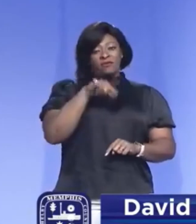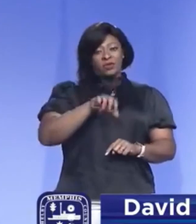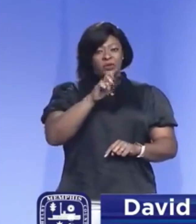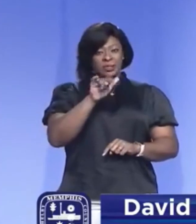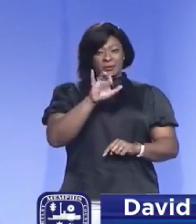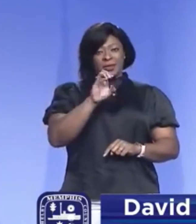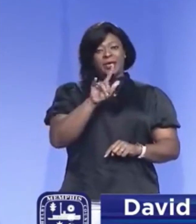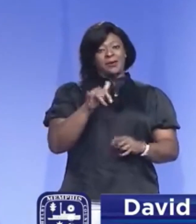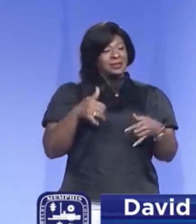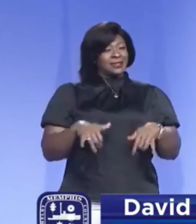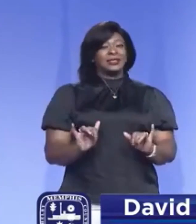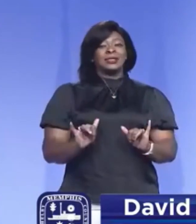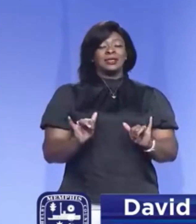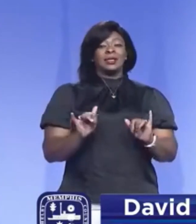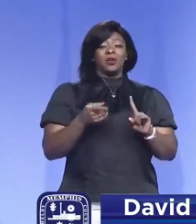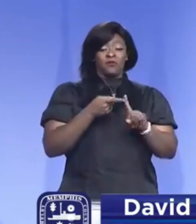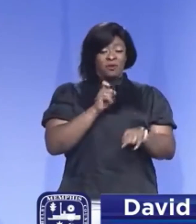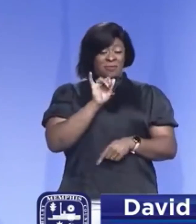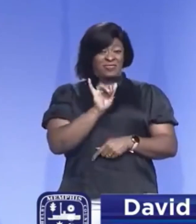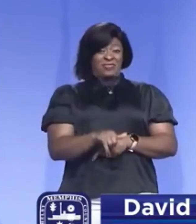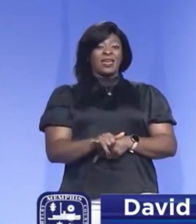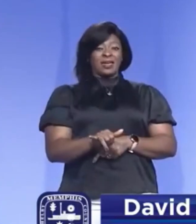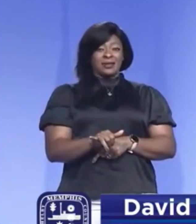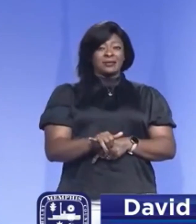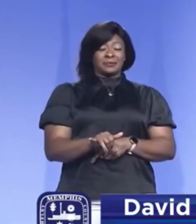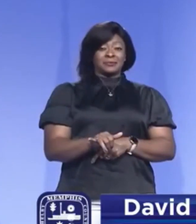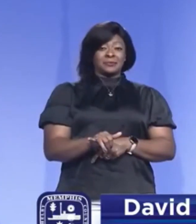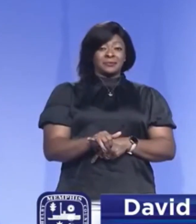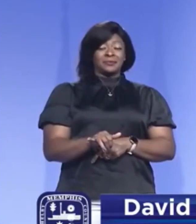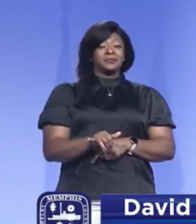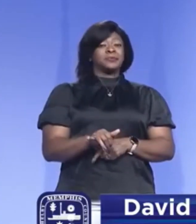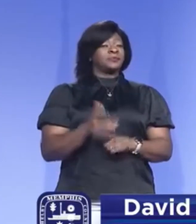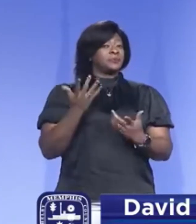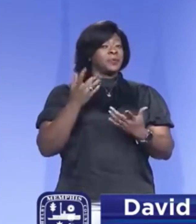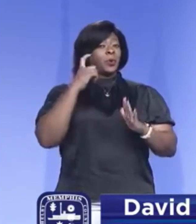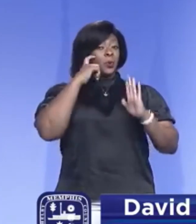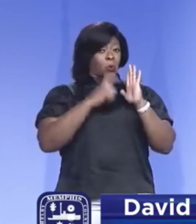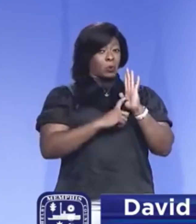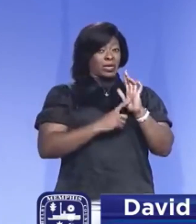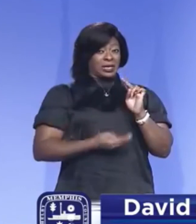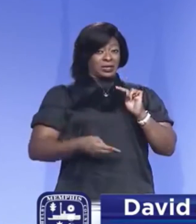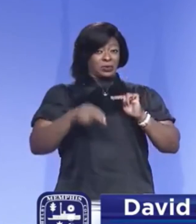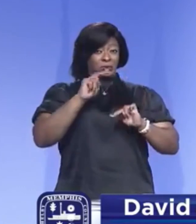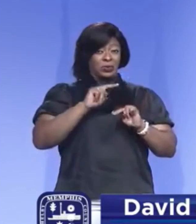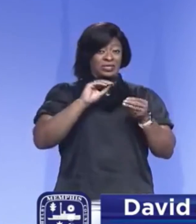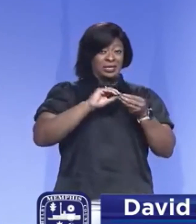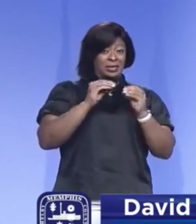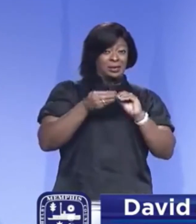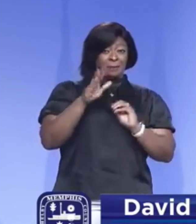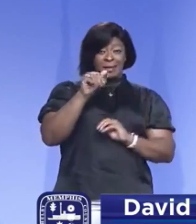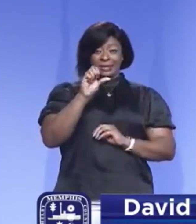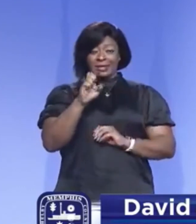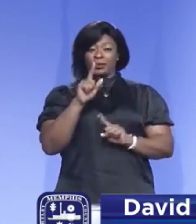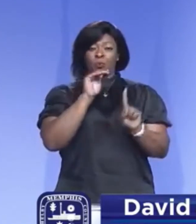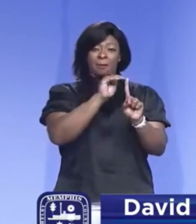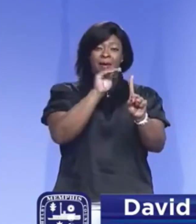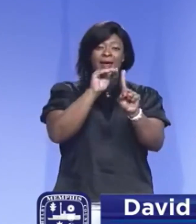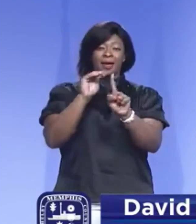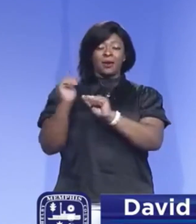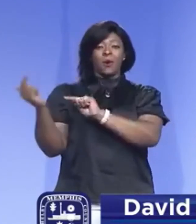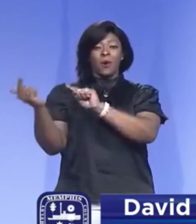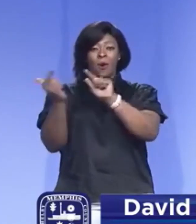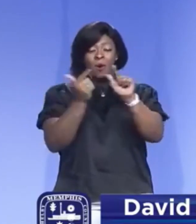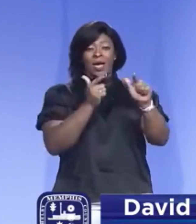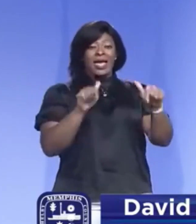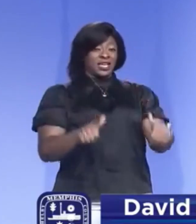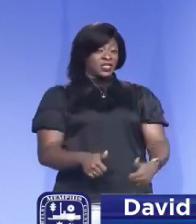as a result of that and noting the increase in cases we need to remind everyone and challenge